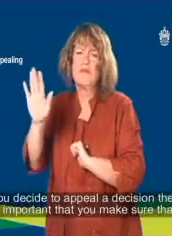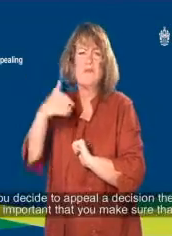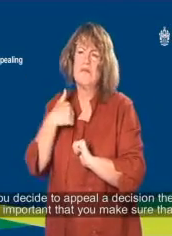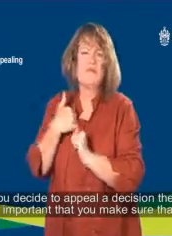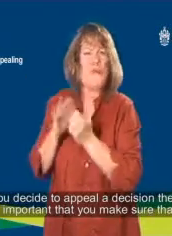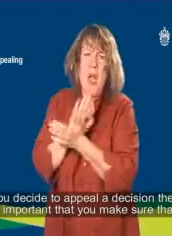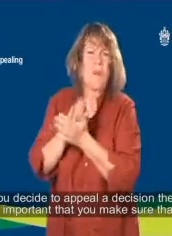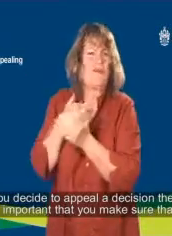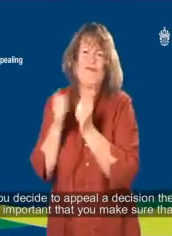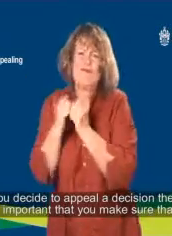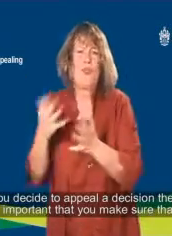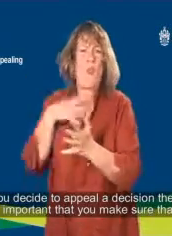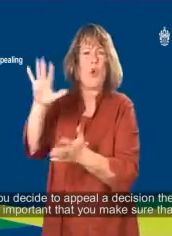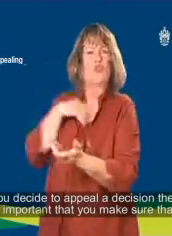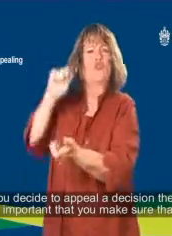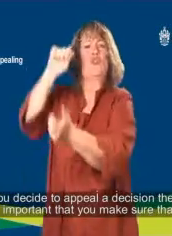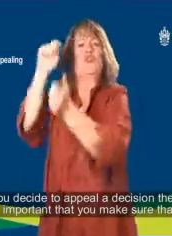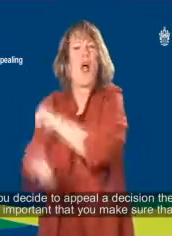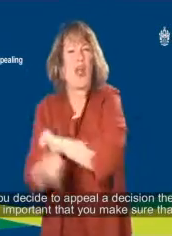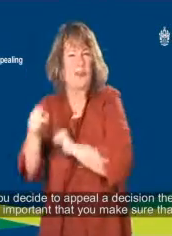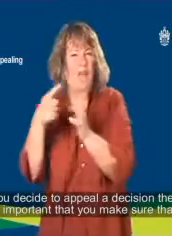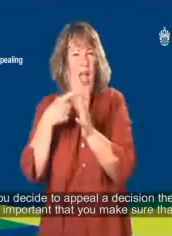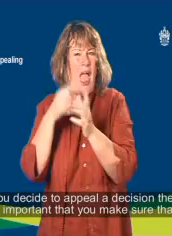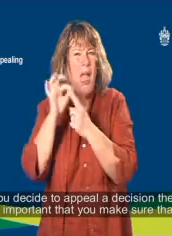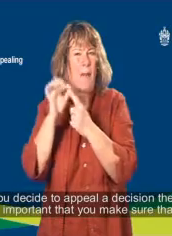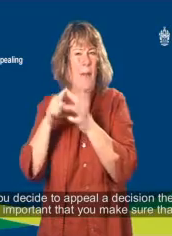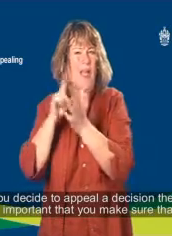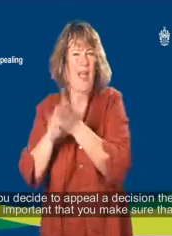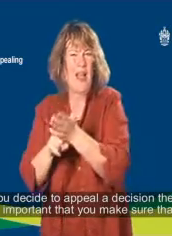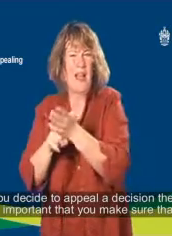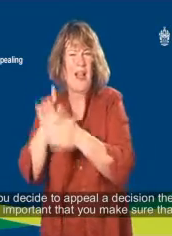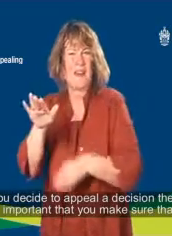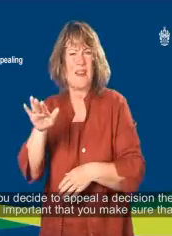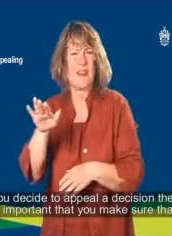If you decide to appeal a decision then it is important that you make sure that